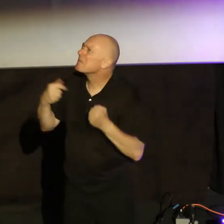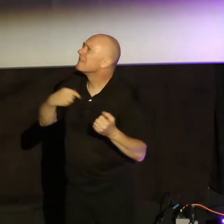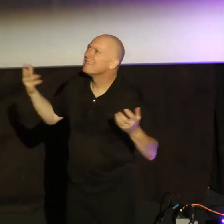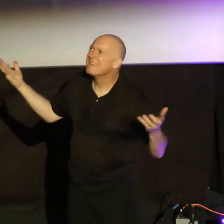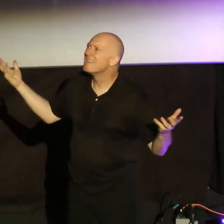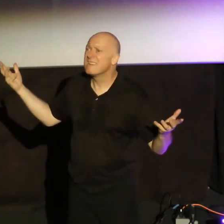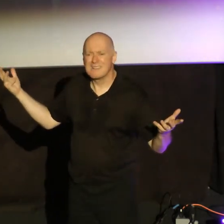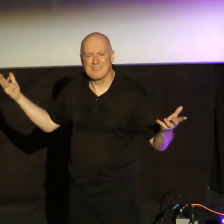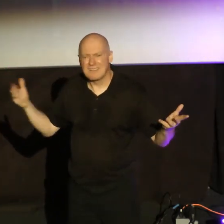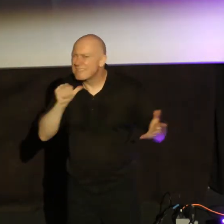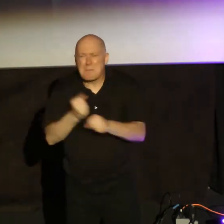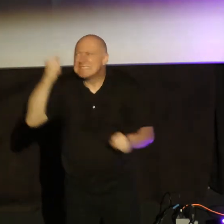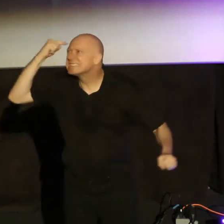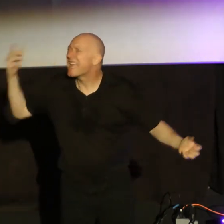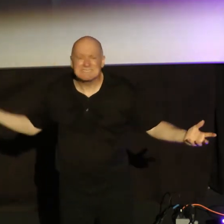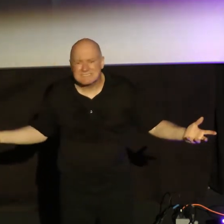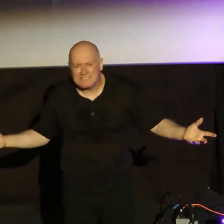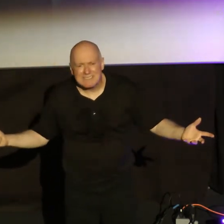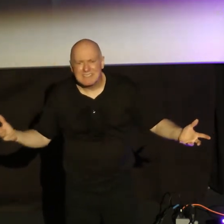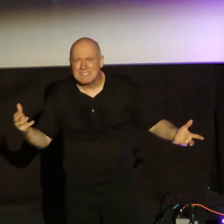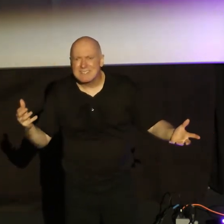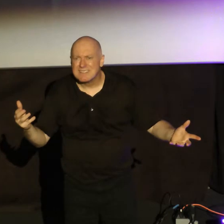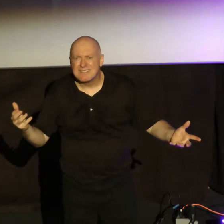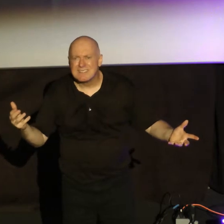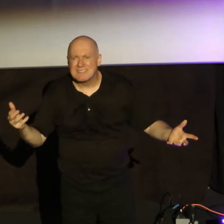It doesn't make any sense and it's not promised to make sense.